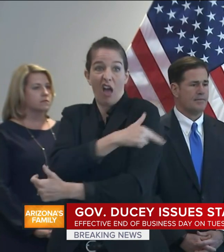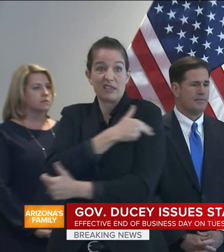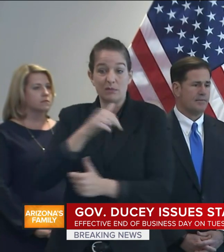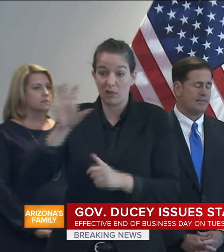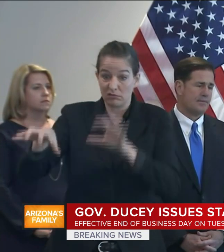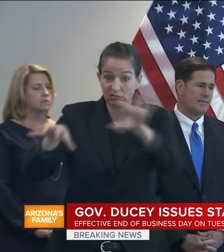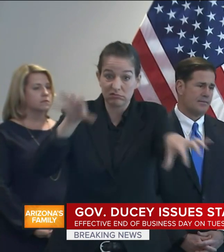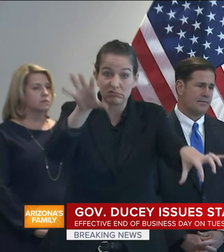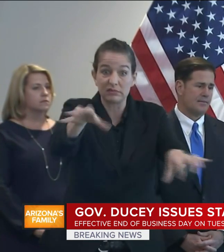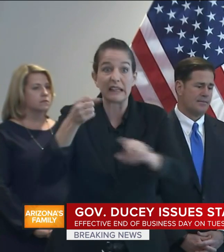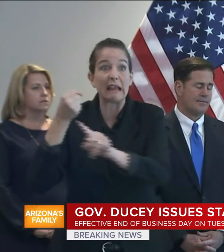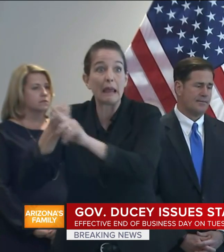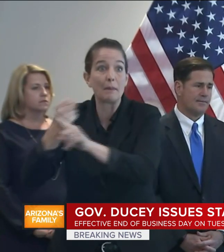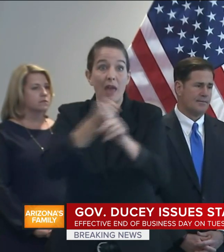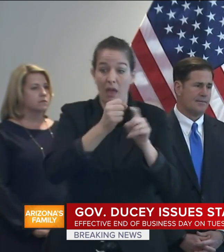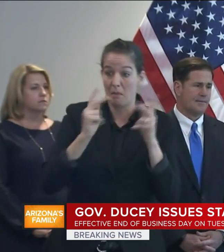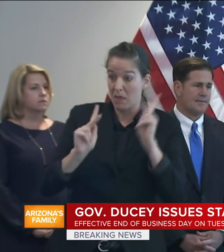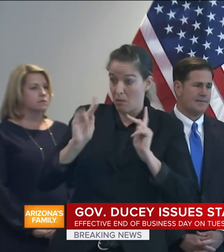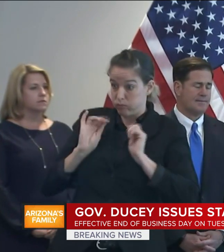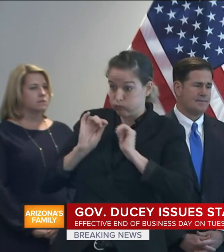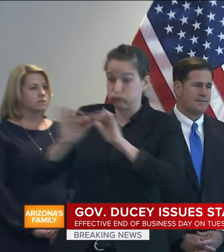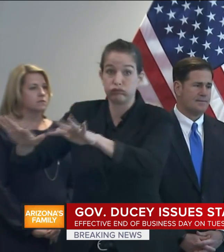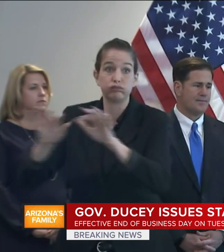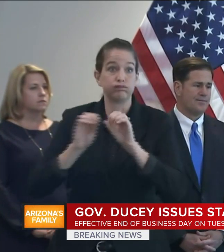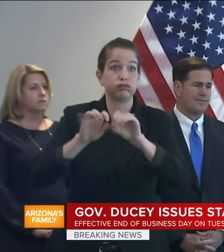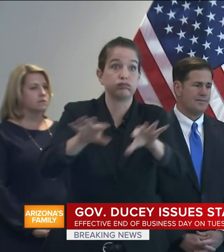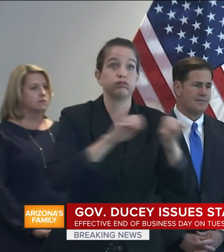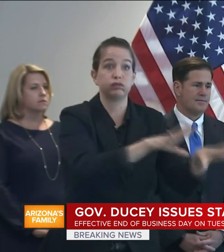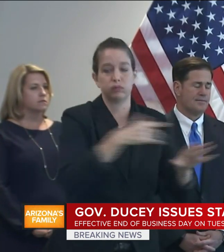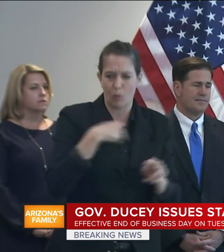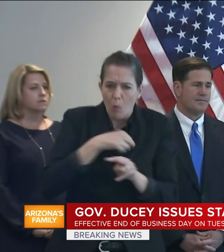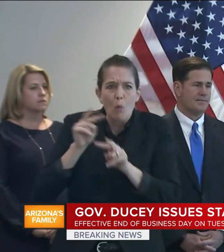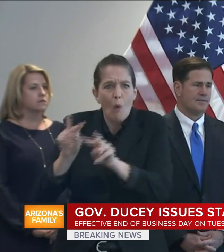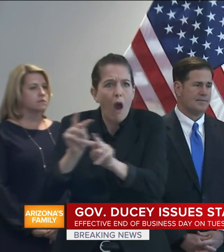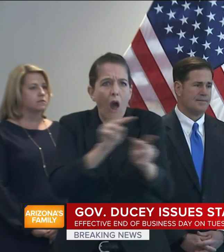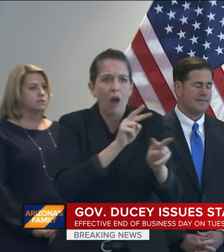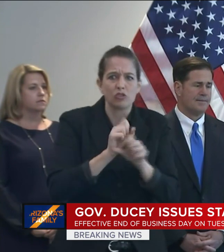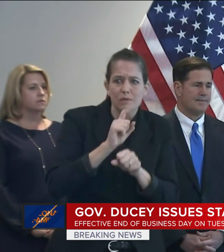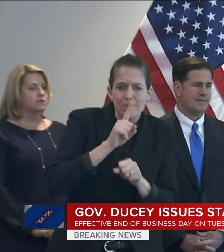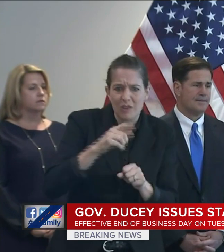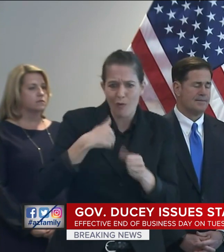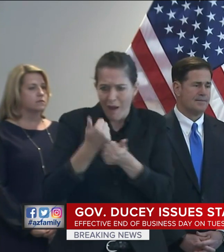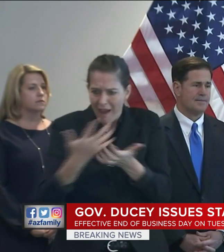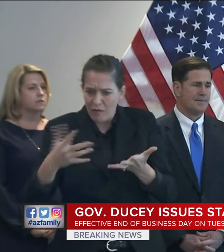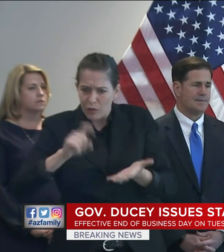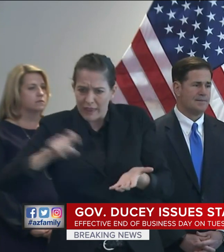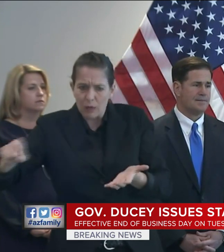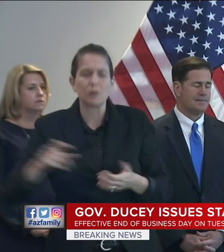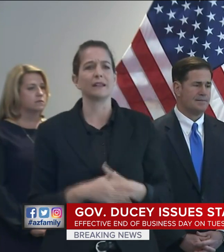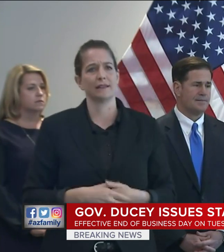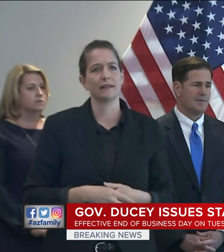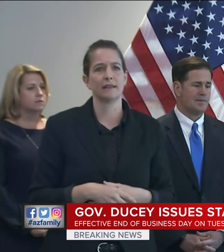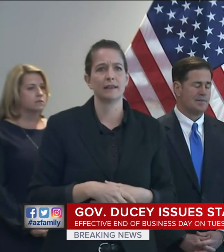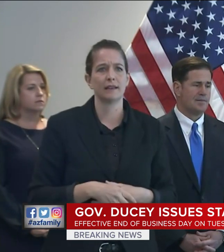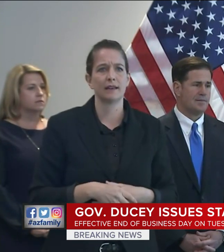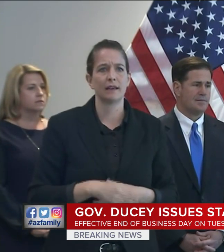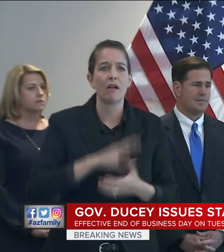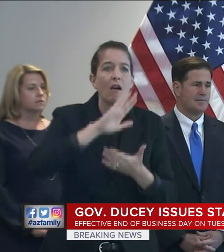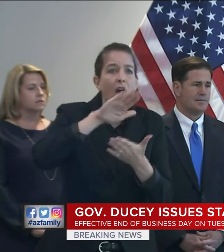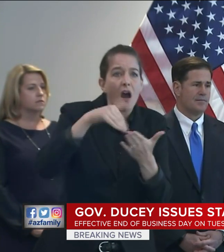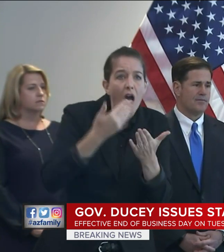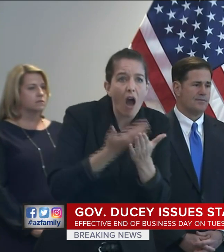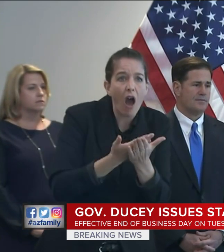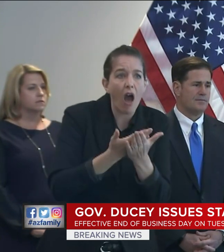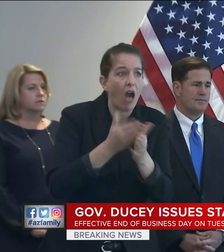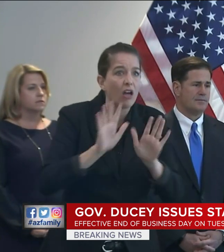epidemiologists track these figures as a way to make informed recommendations on all of our mitigation strategies, and we take all aspects